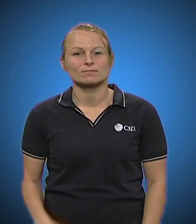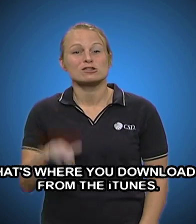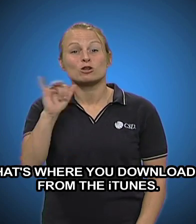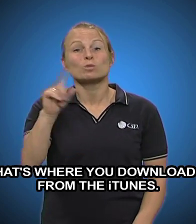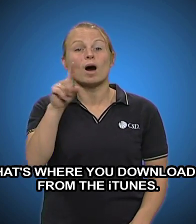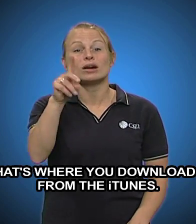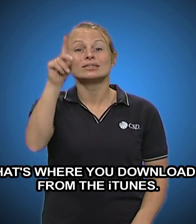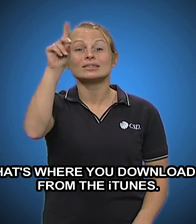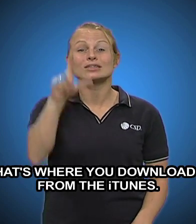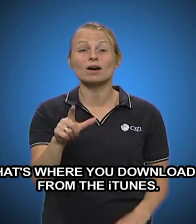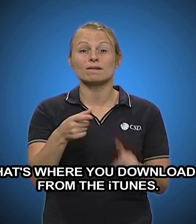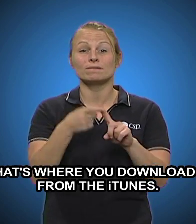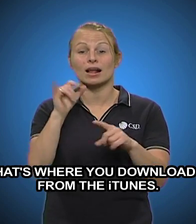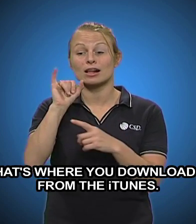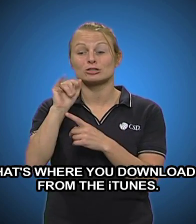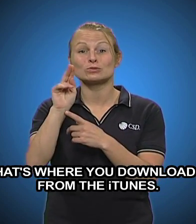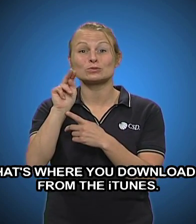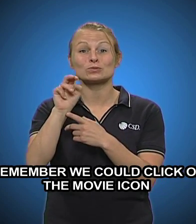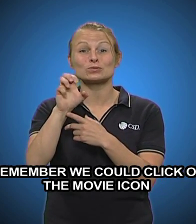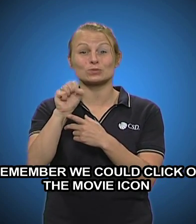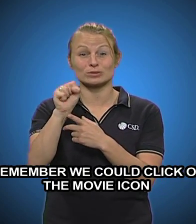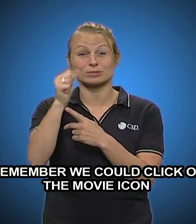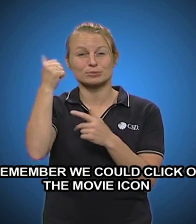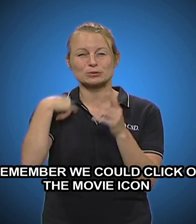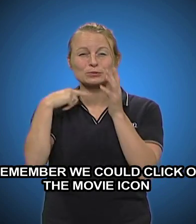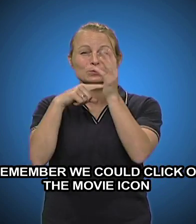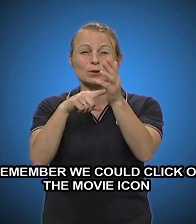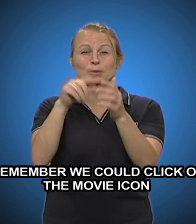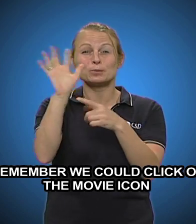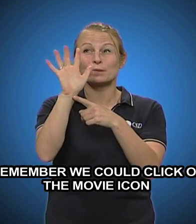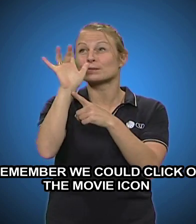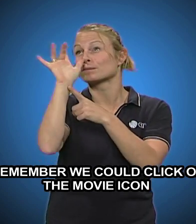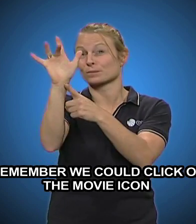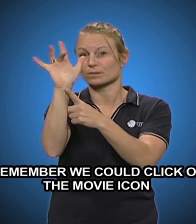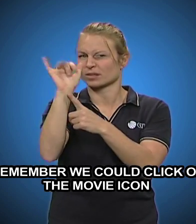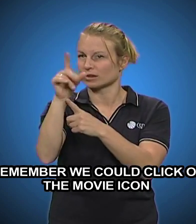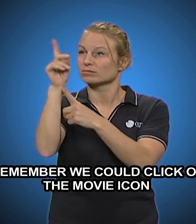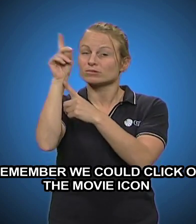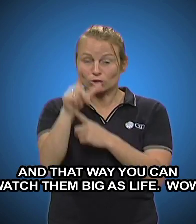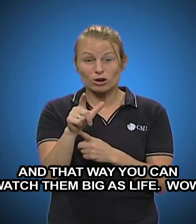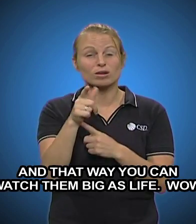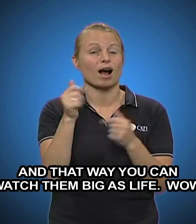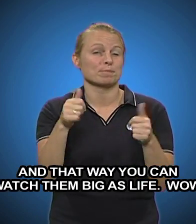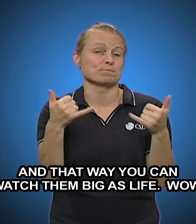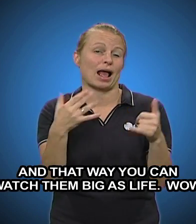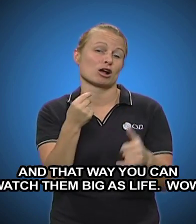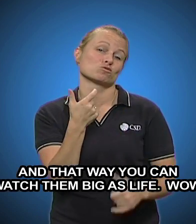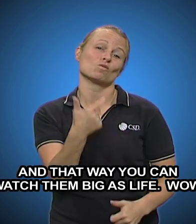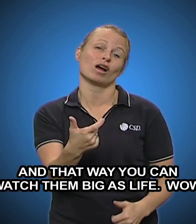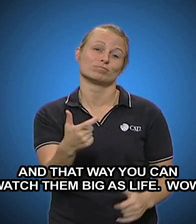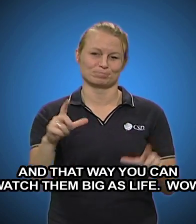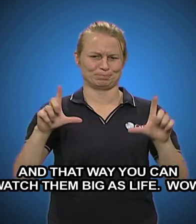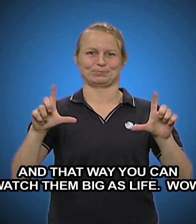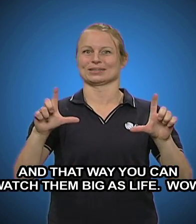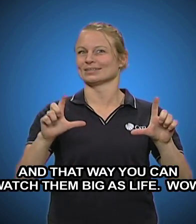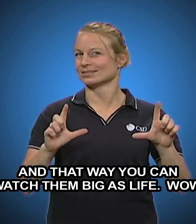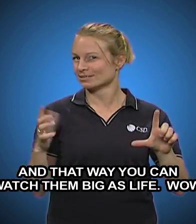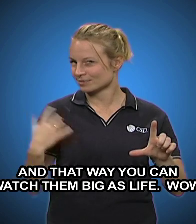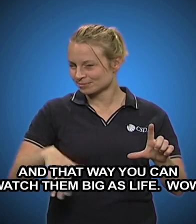That's where you downloaded from the iTunes. Remember, we could click on the movie icon, and that way you can watch them. Big as life.